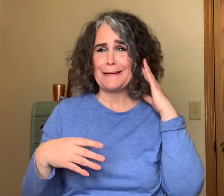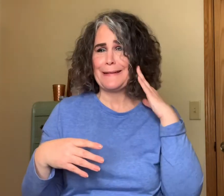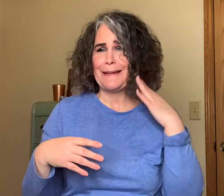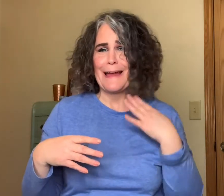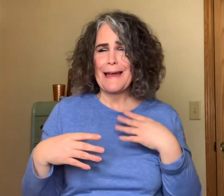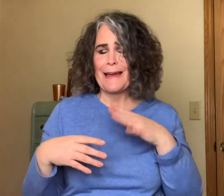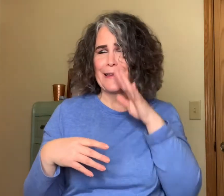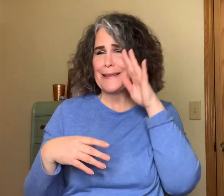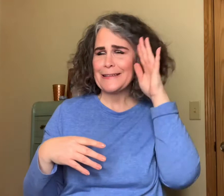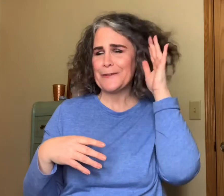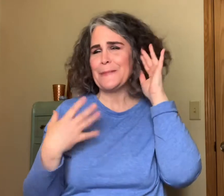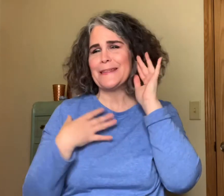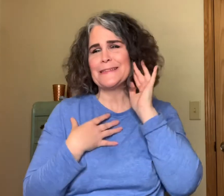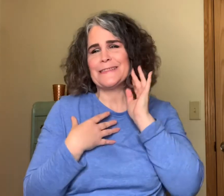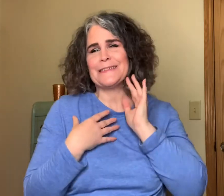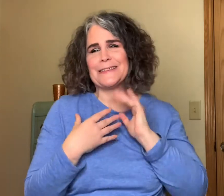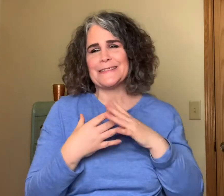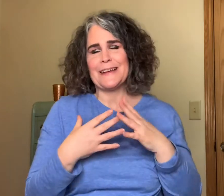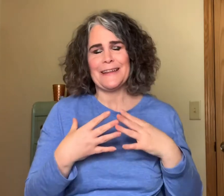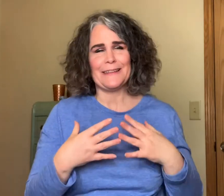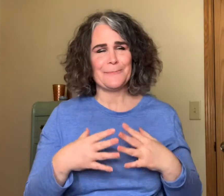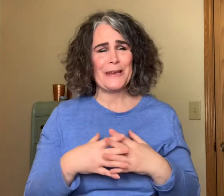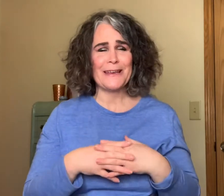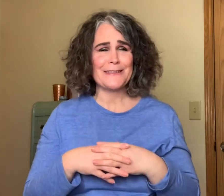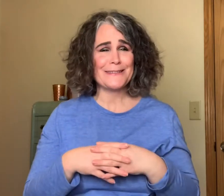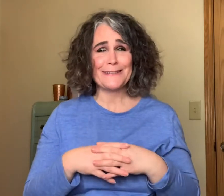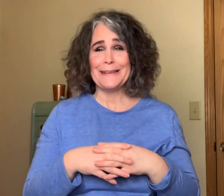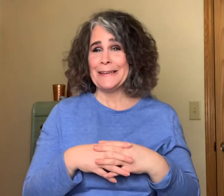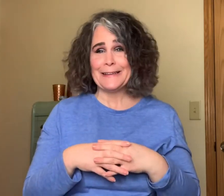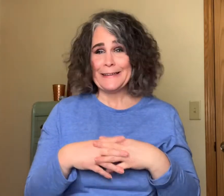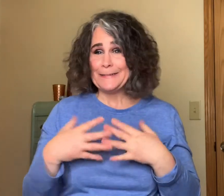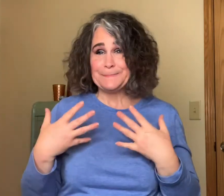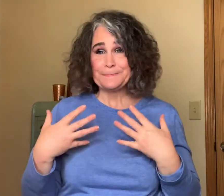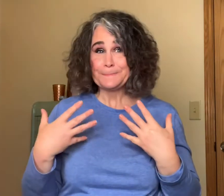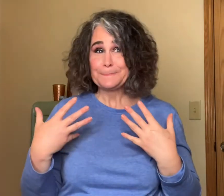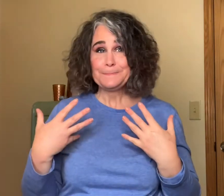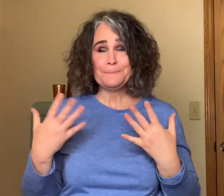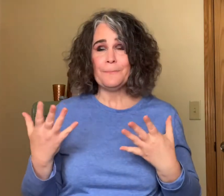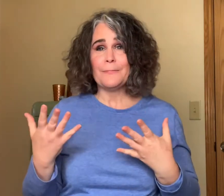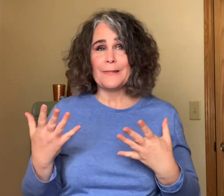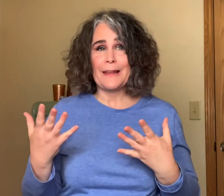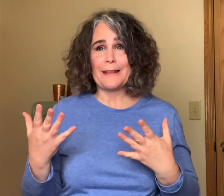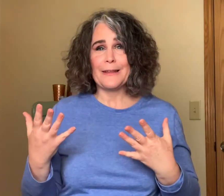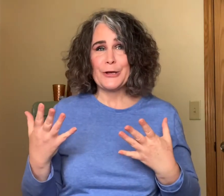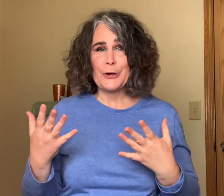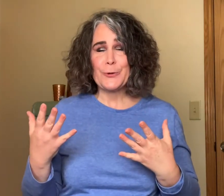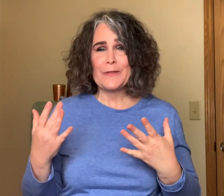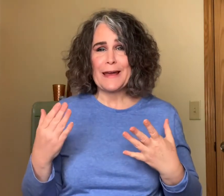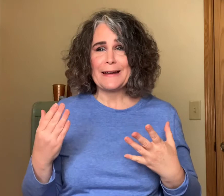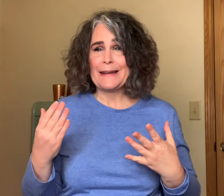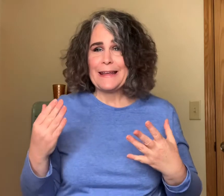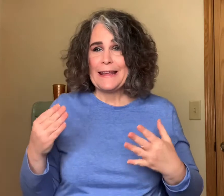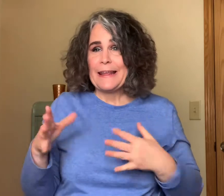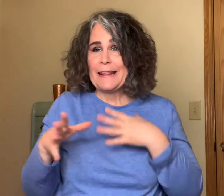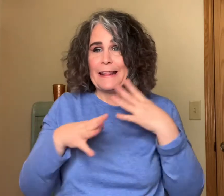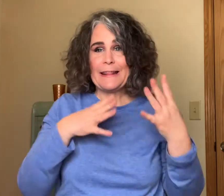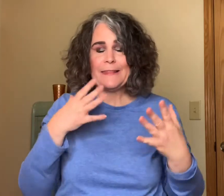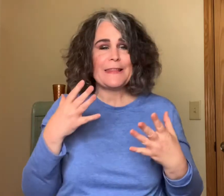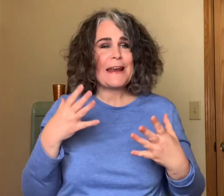to me that's just exciting because you know that that is